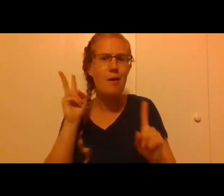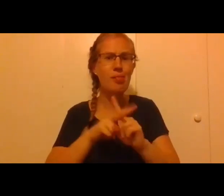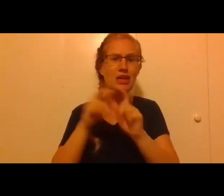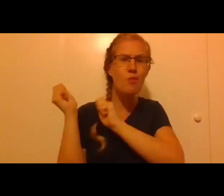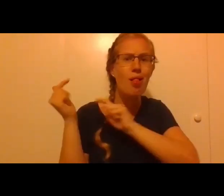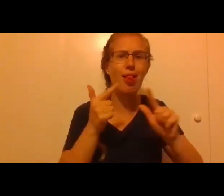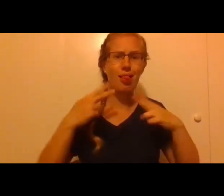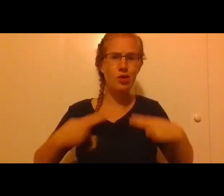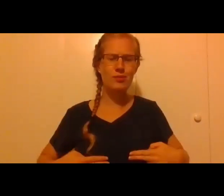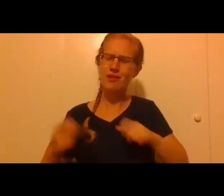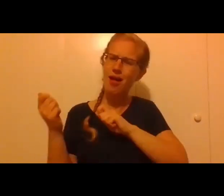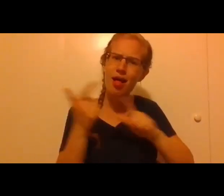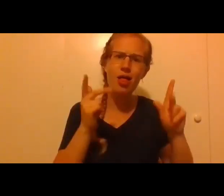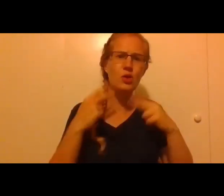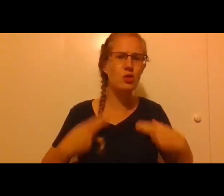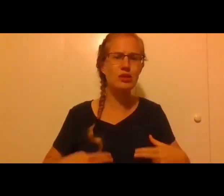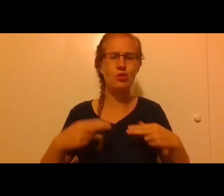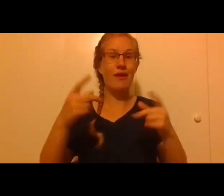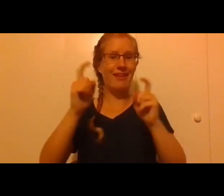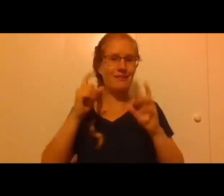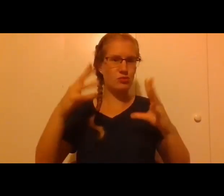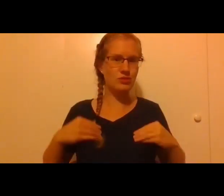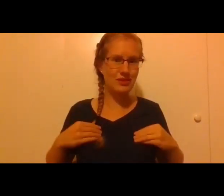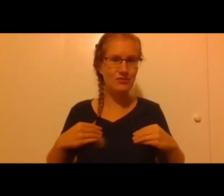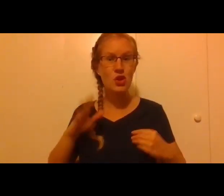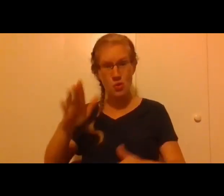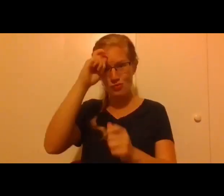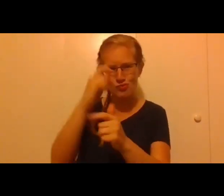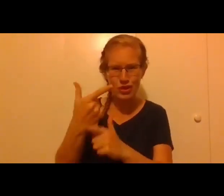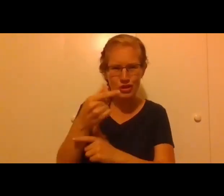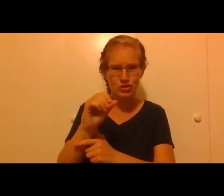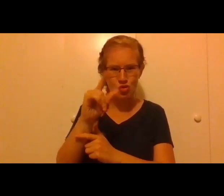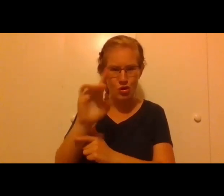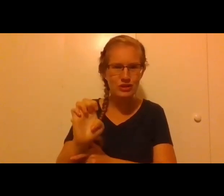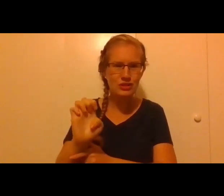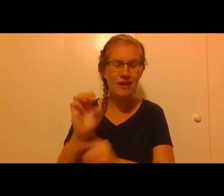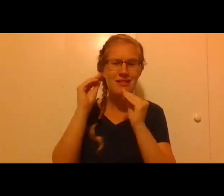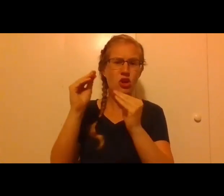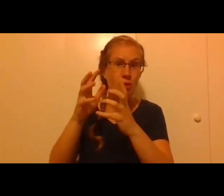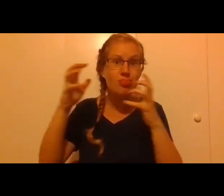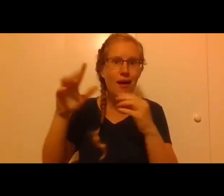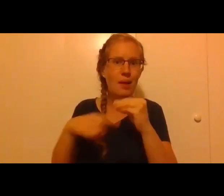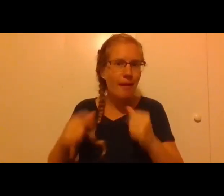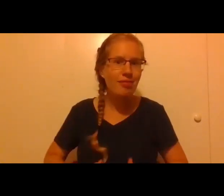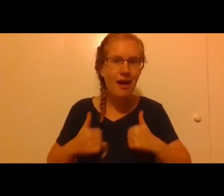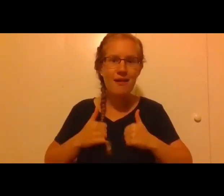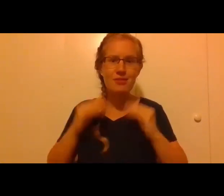they are a gift to be received. And when you when you spoke about your brother, Georgie, your brother, he taught you a lot about life. taught you a